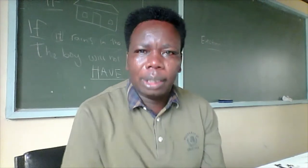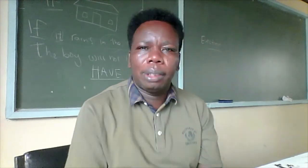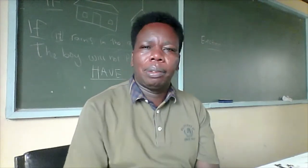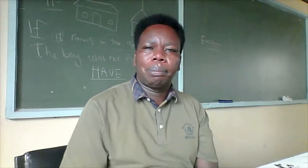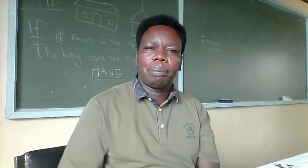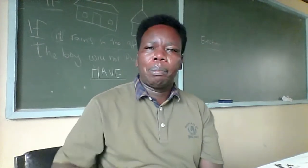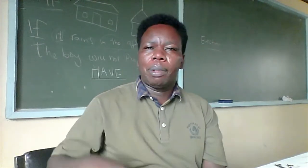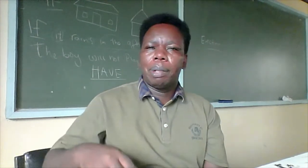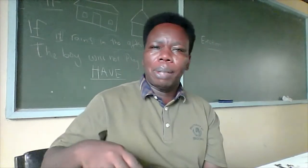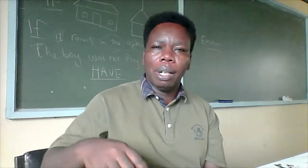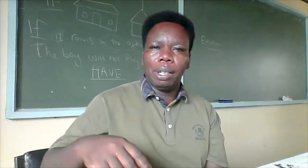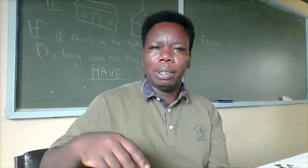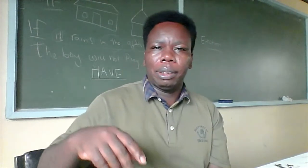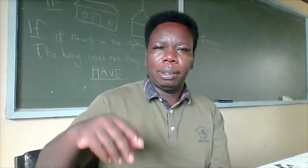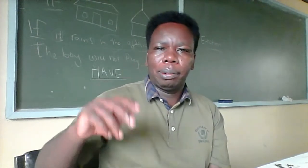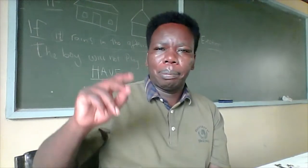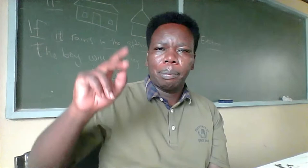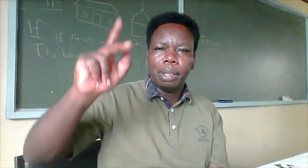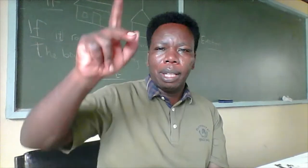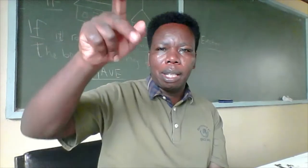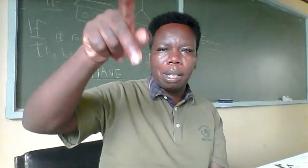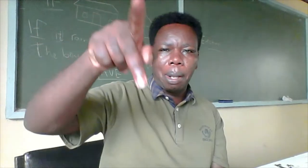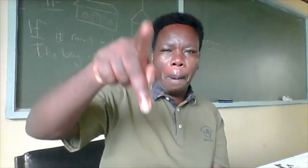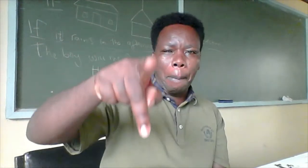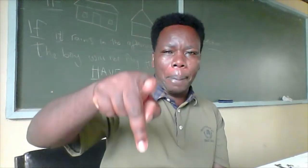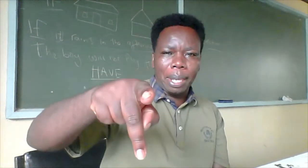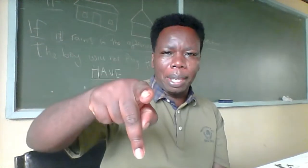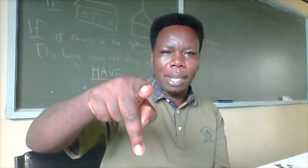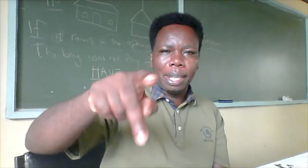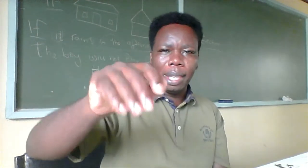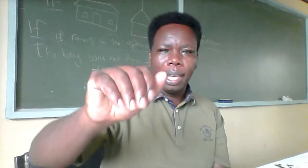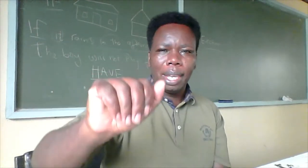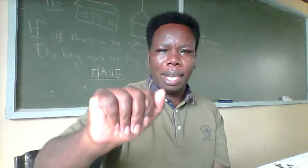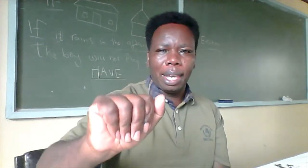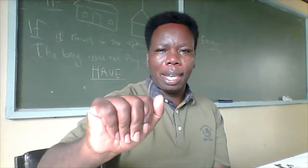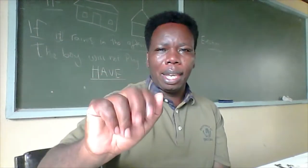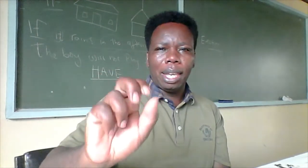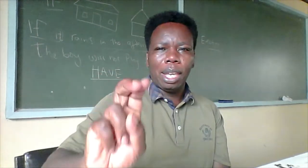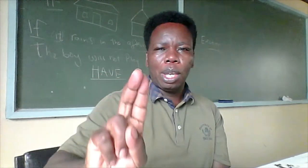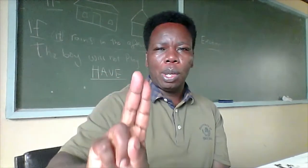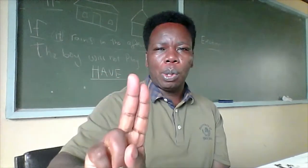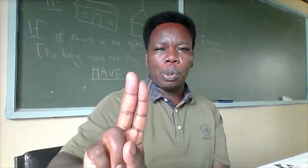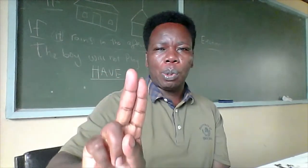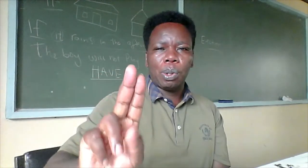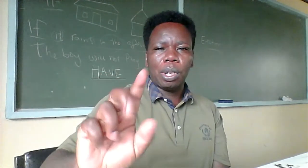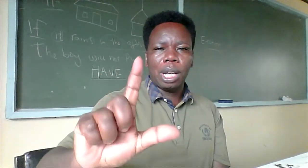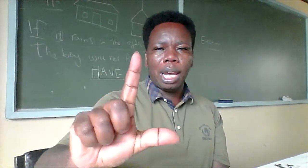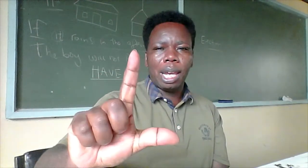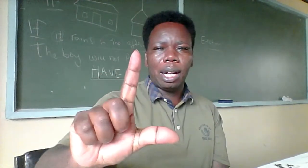paul s p a u l